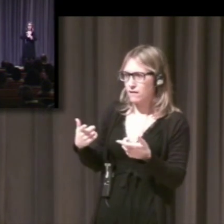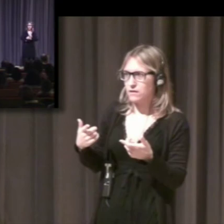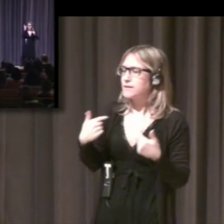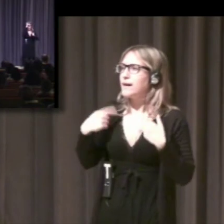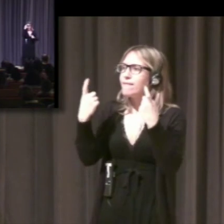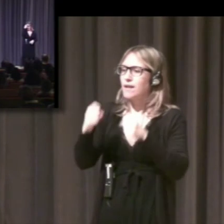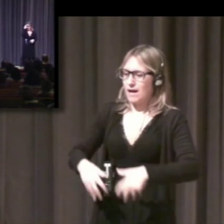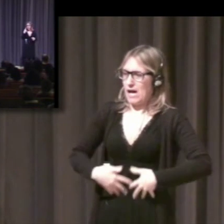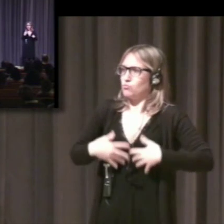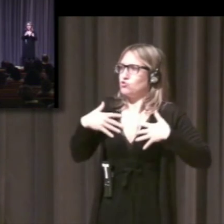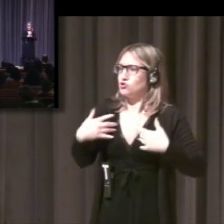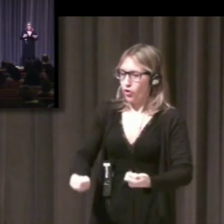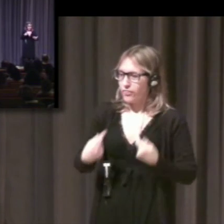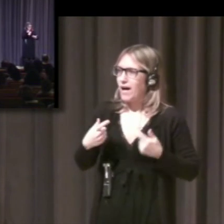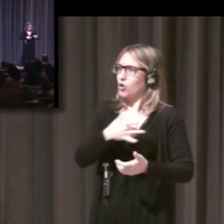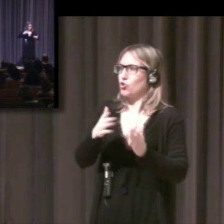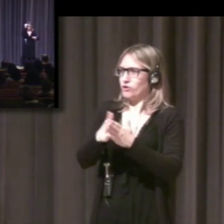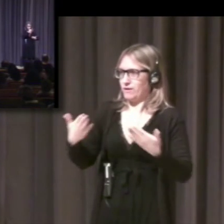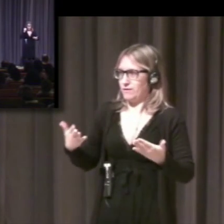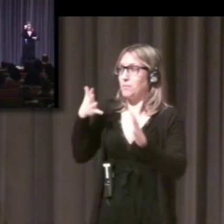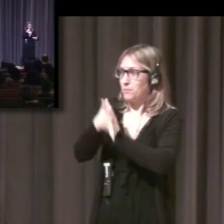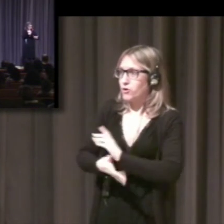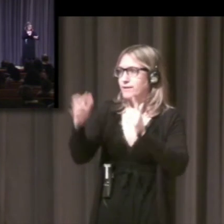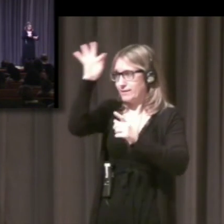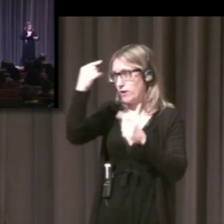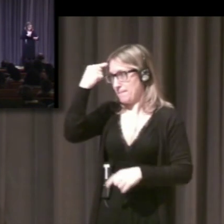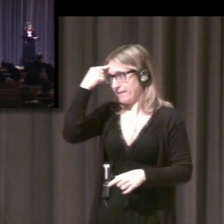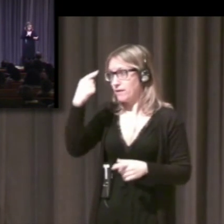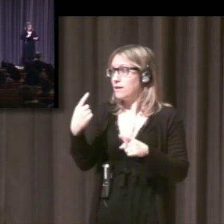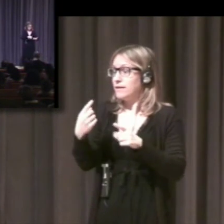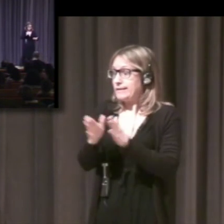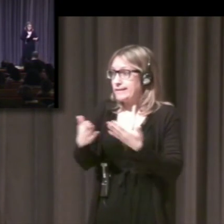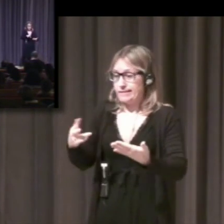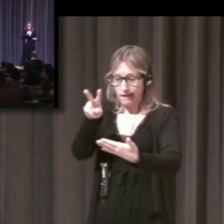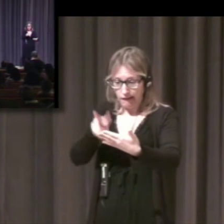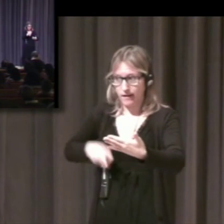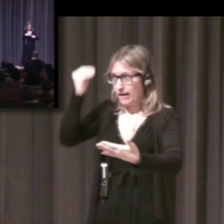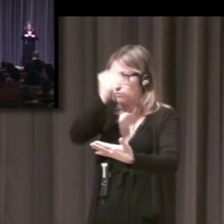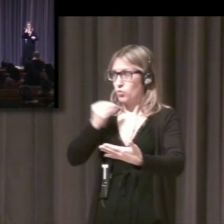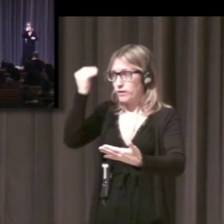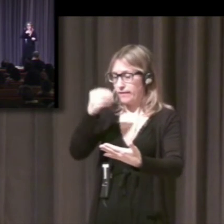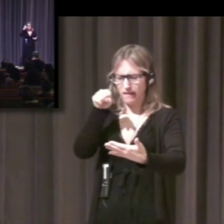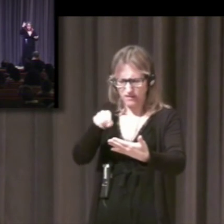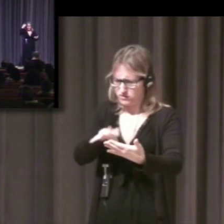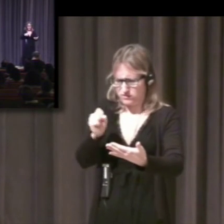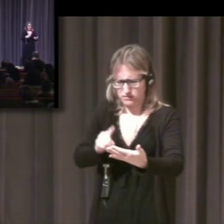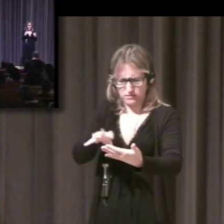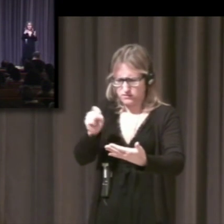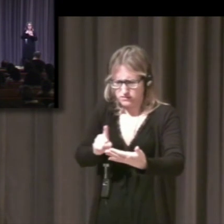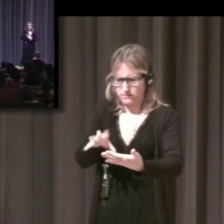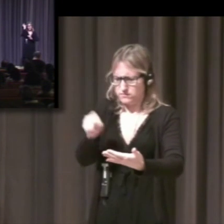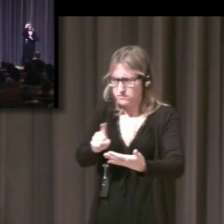incomprehensible to you. Things just seem foolish a lot of the time. So these are things that are less